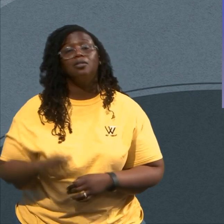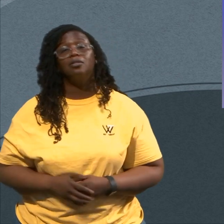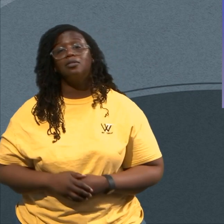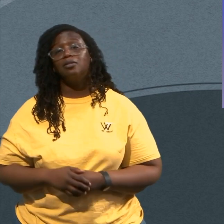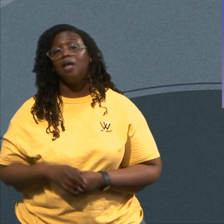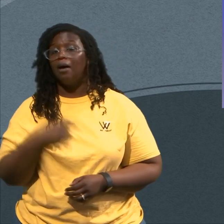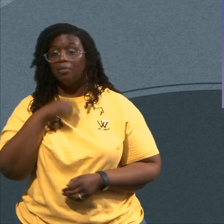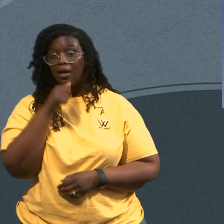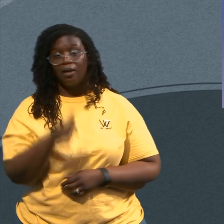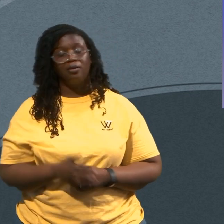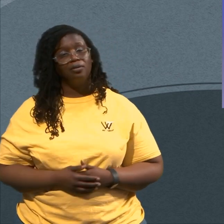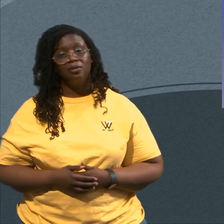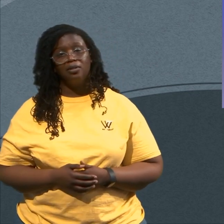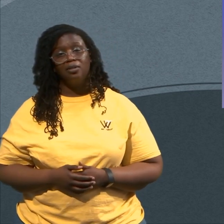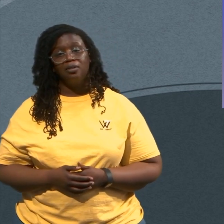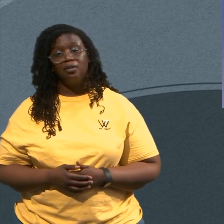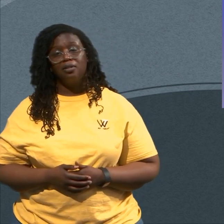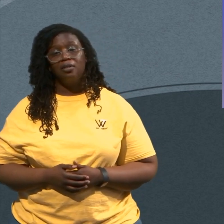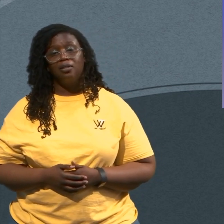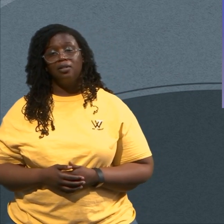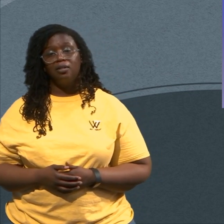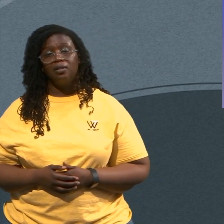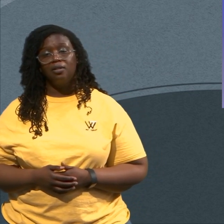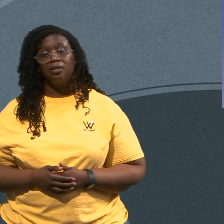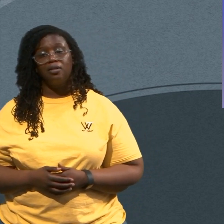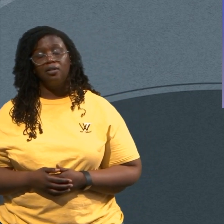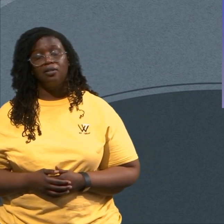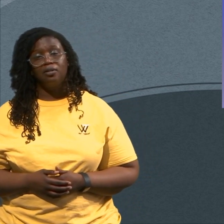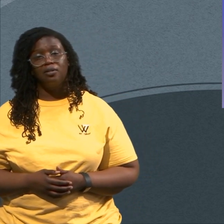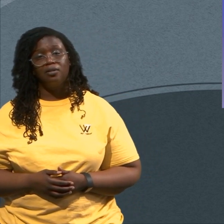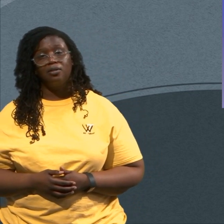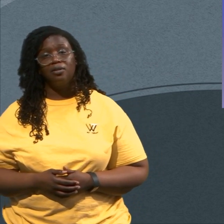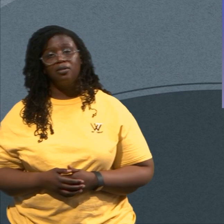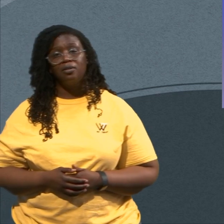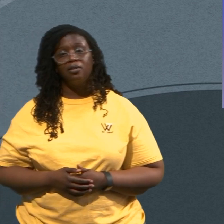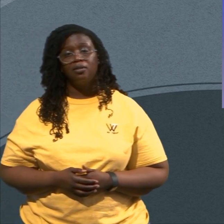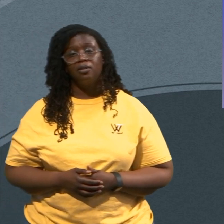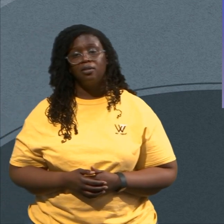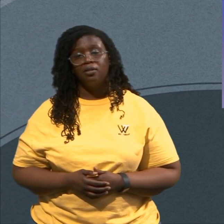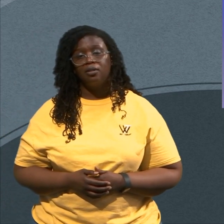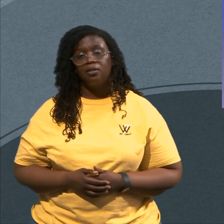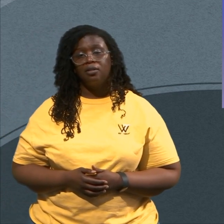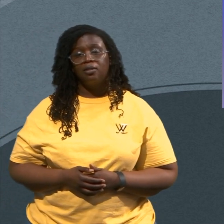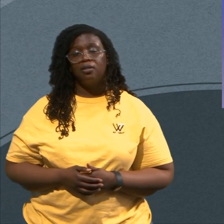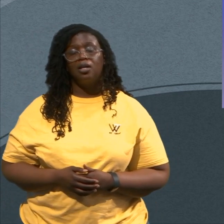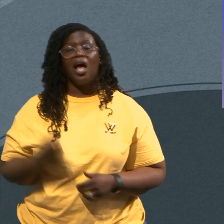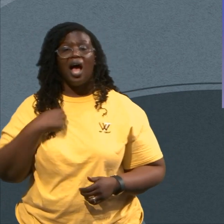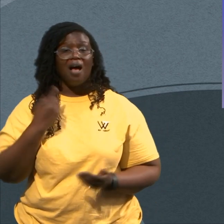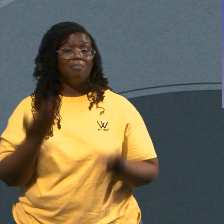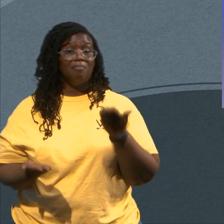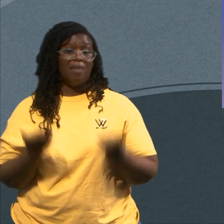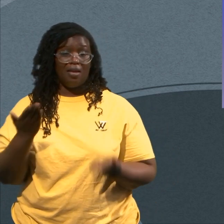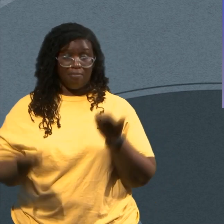I Might Have The Potential To Fix Something Better